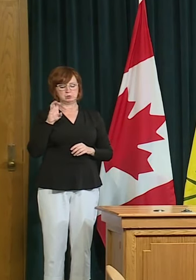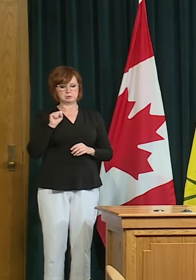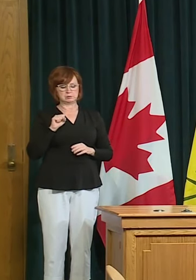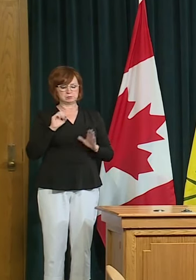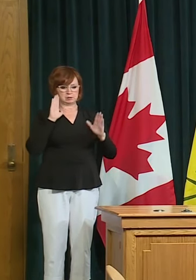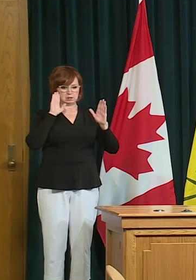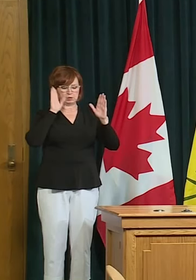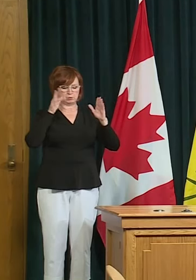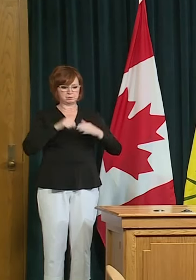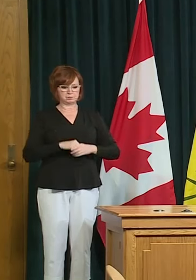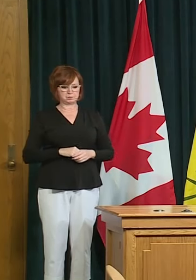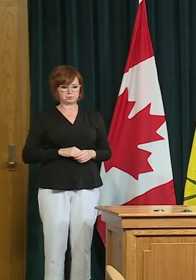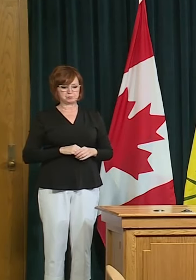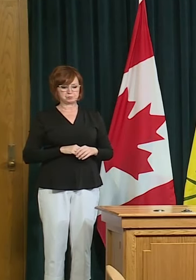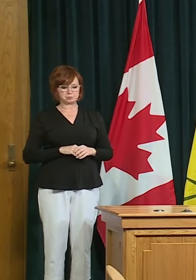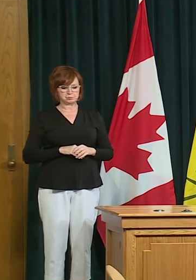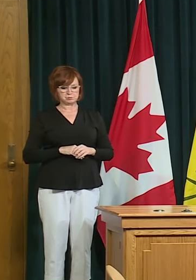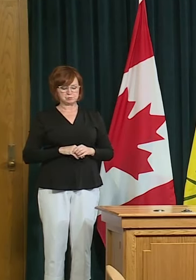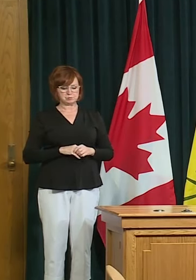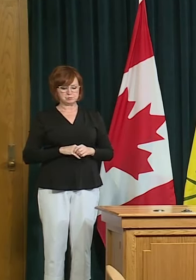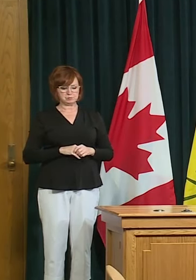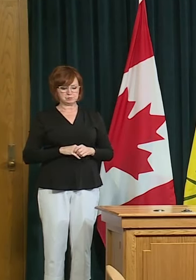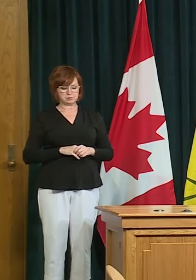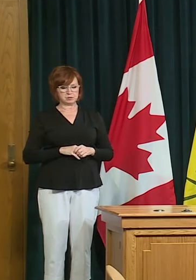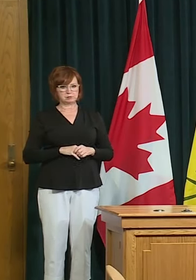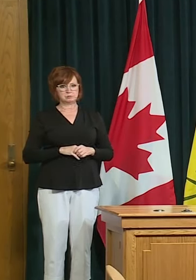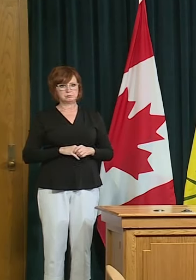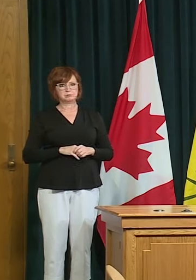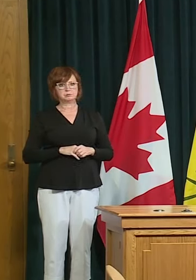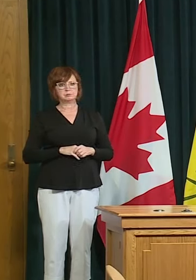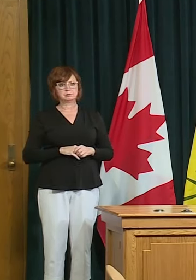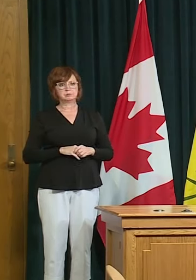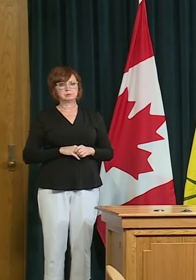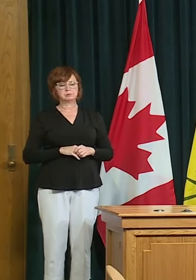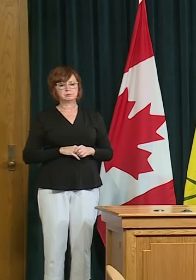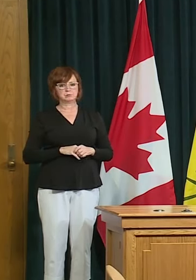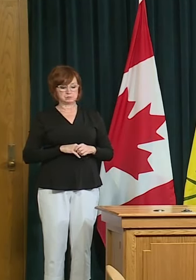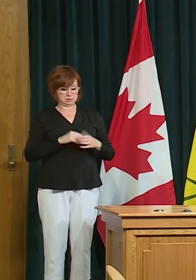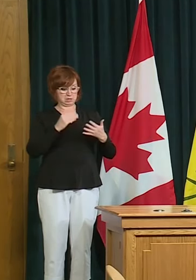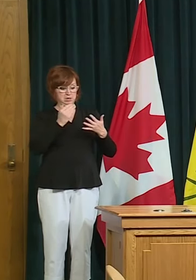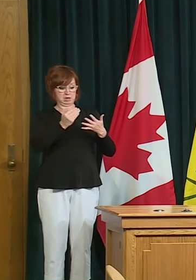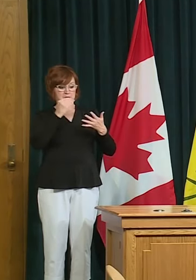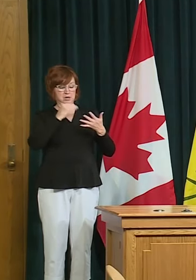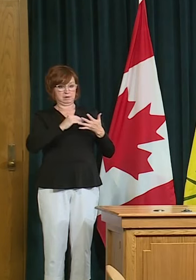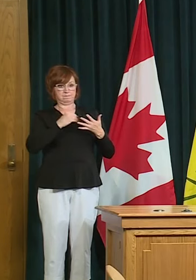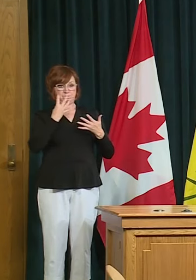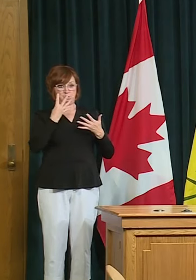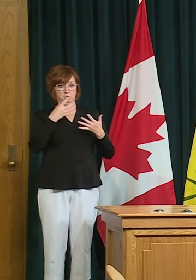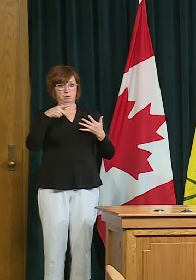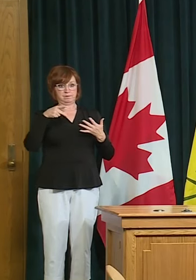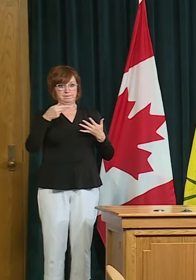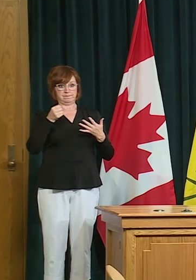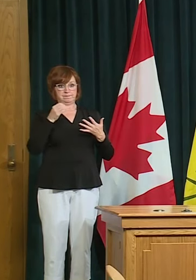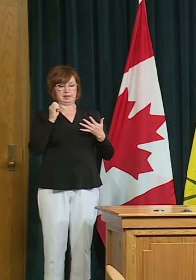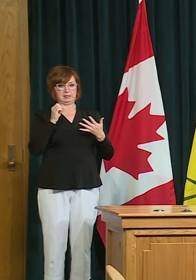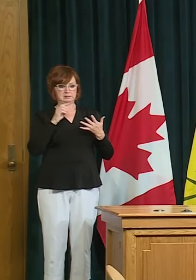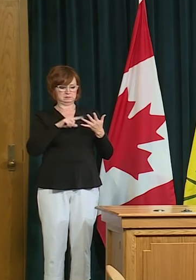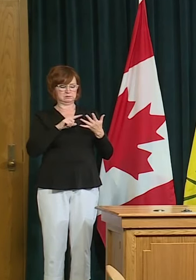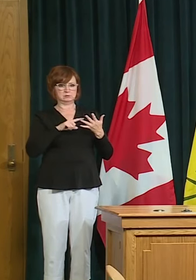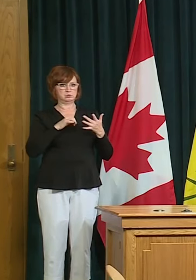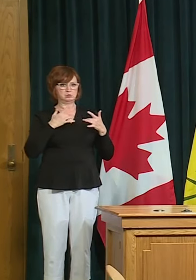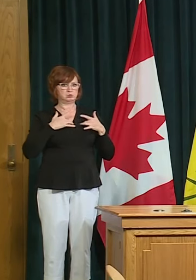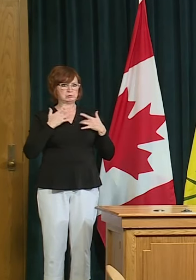if we can get a clearer timeline on phase four timing a lot of sports